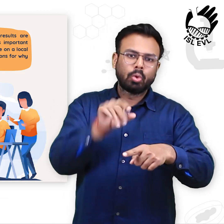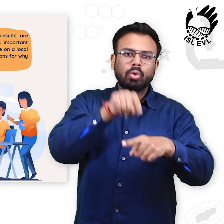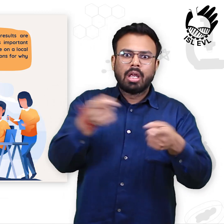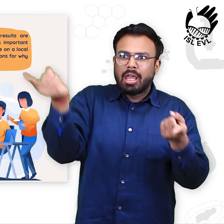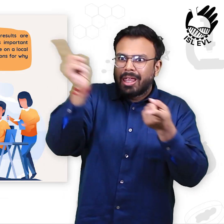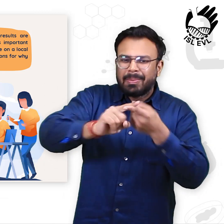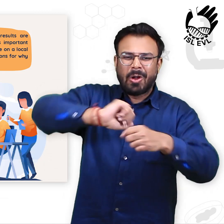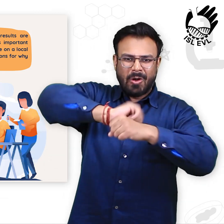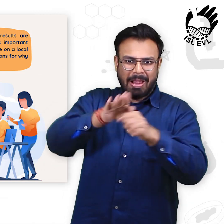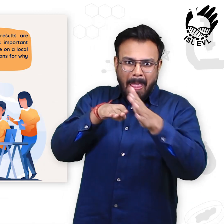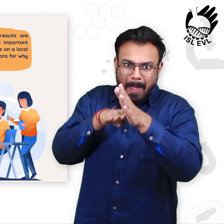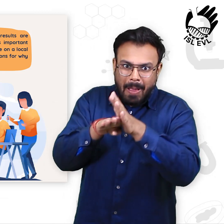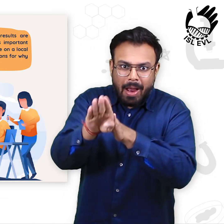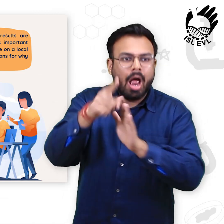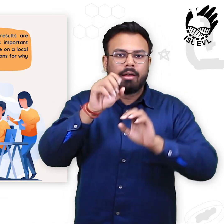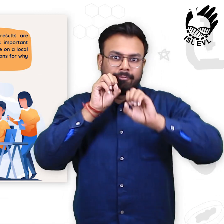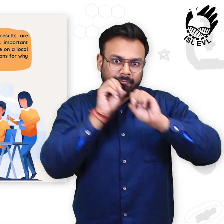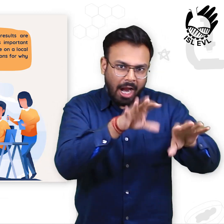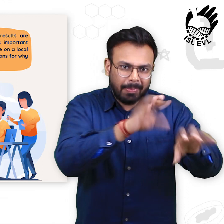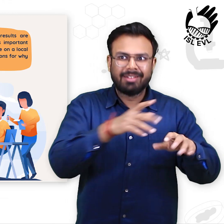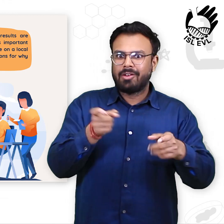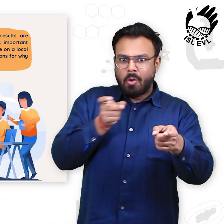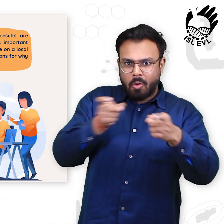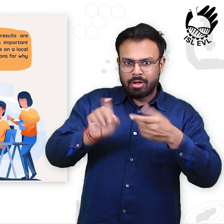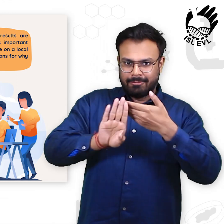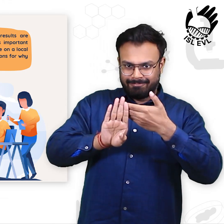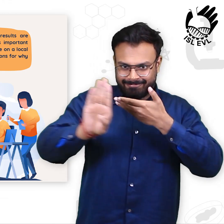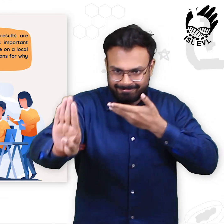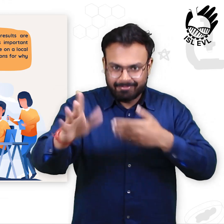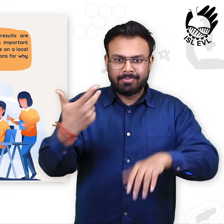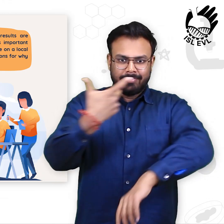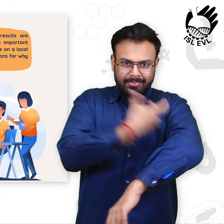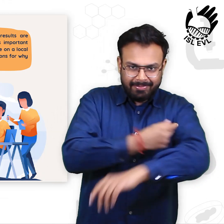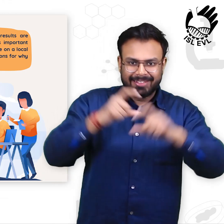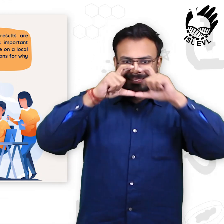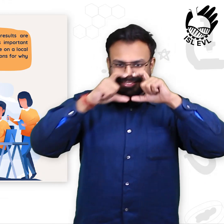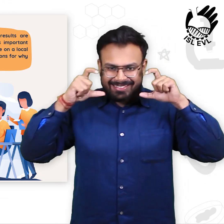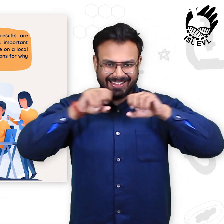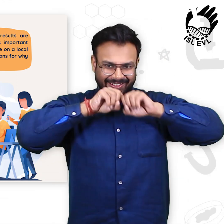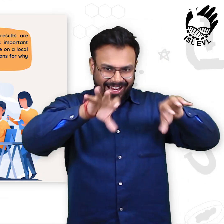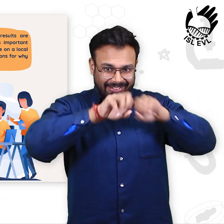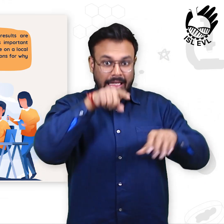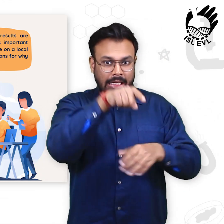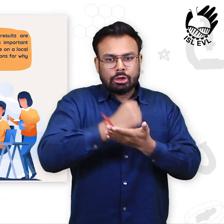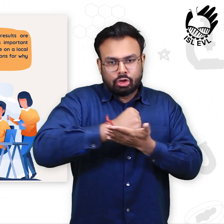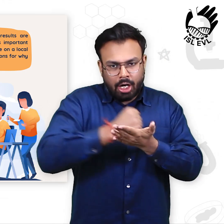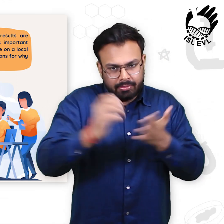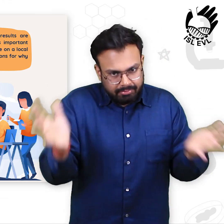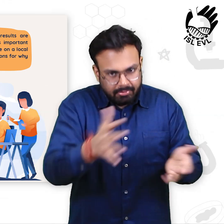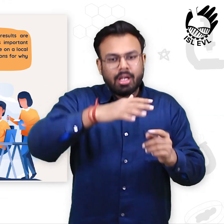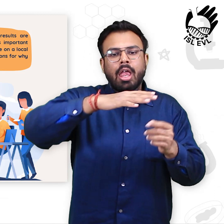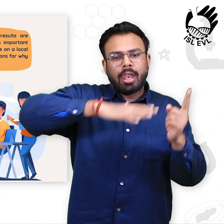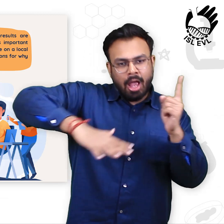Health Organization team also offers important advice on how to measure disease burden